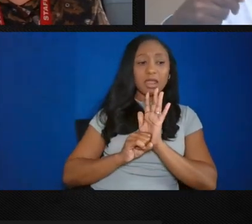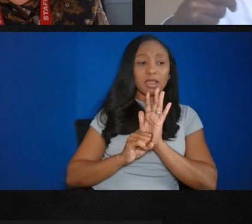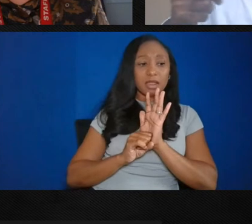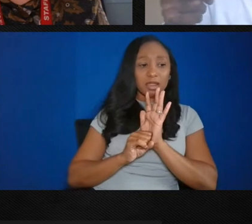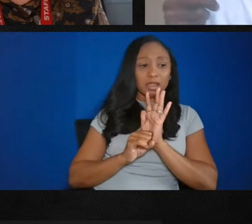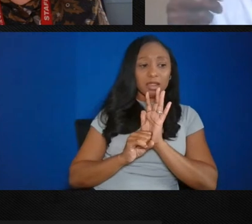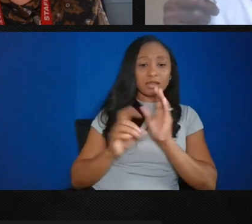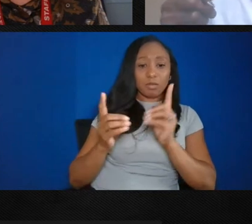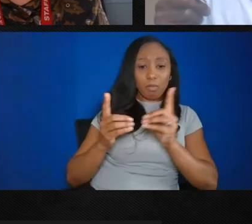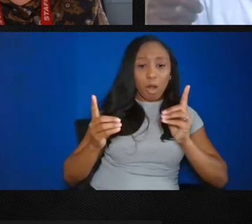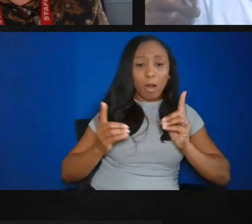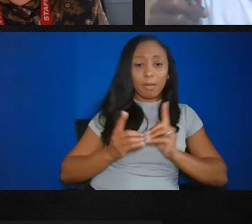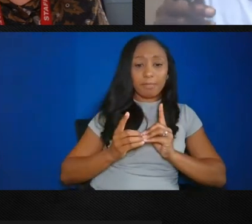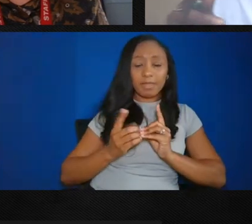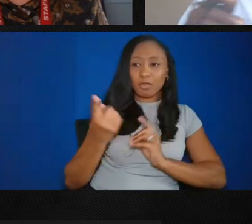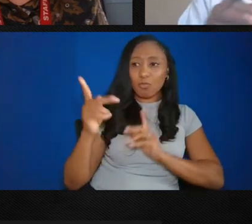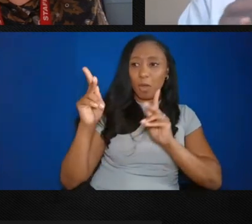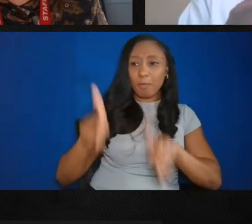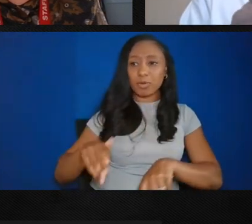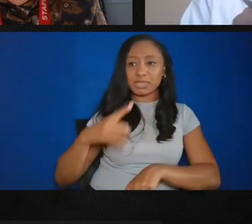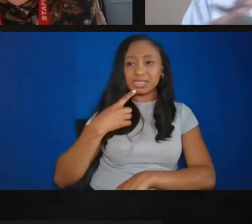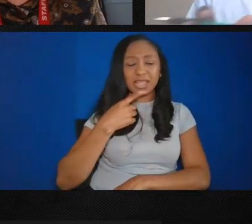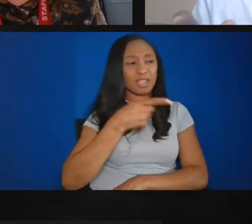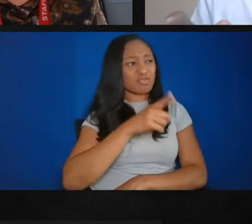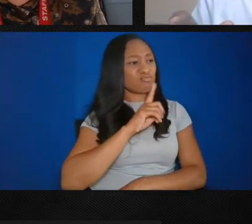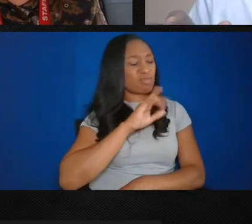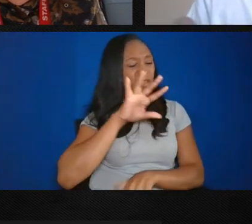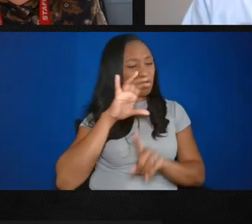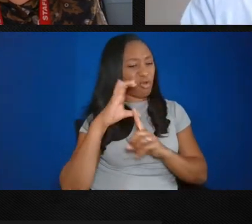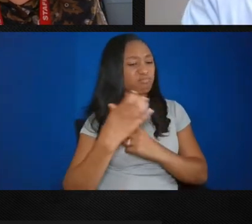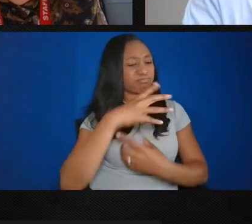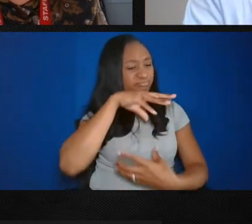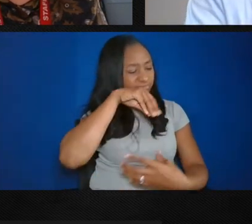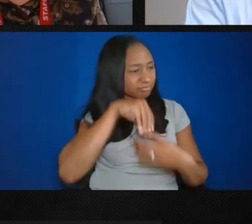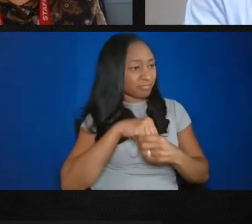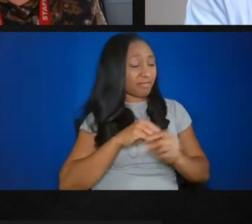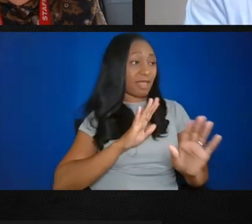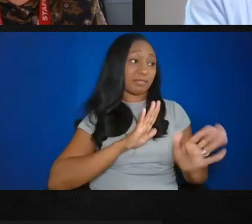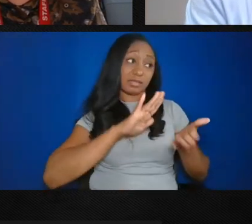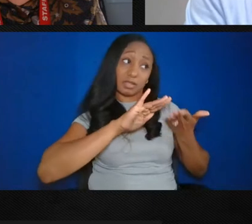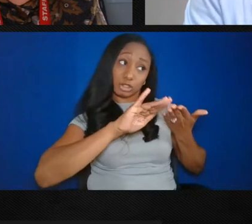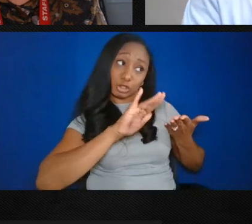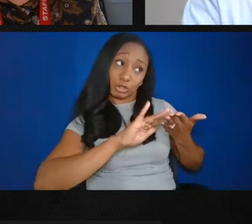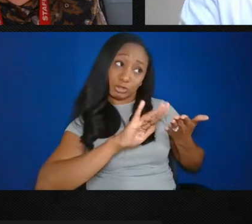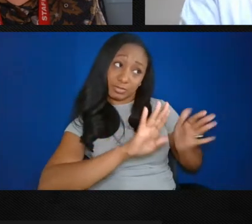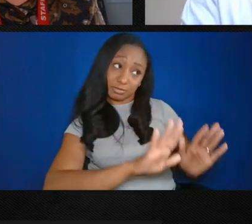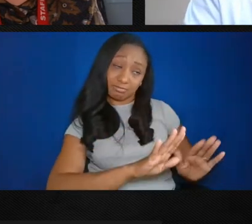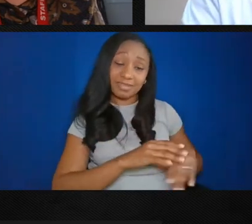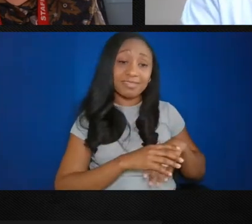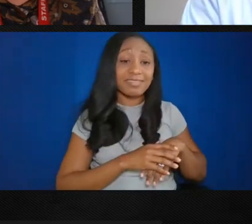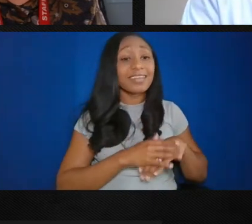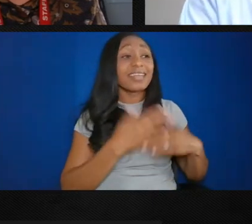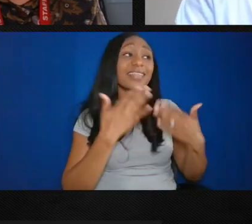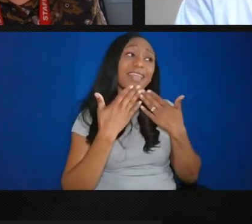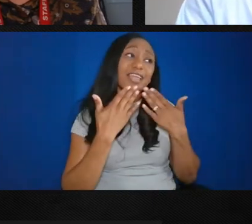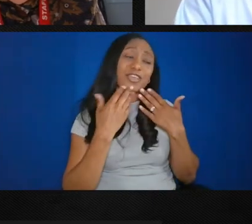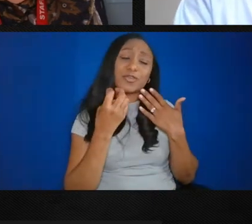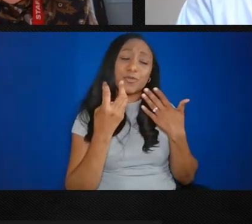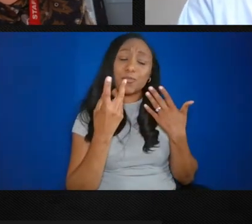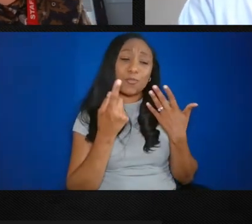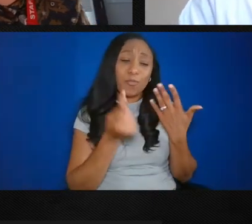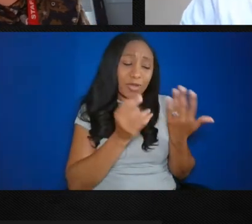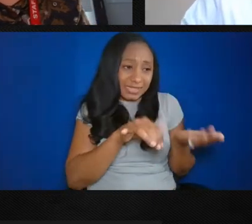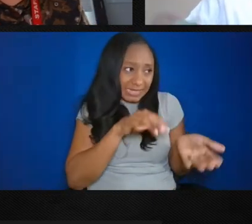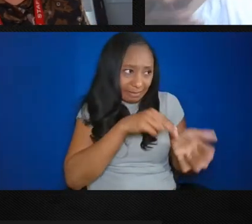Leggett, you are a cultural attache. Well, I had to excuse myself again and go wash my hands and say, what is a cultural